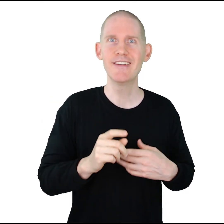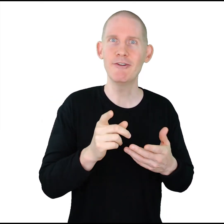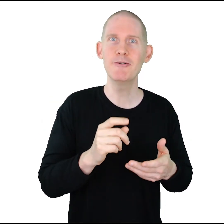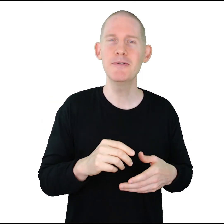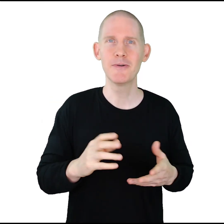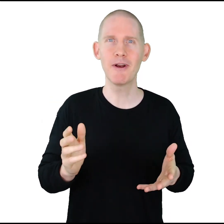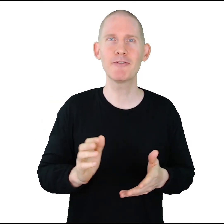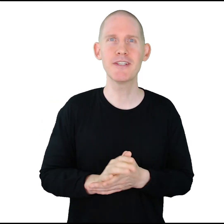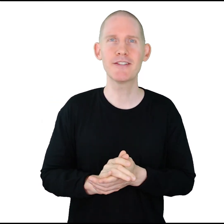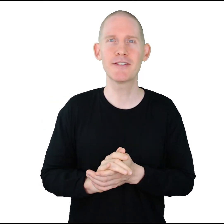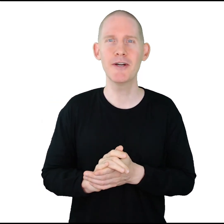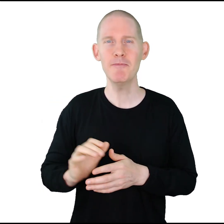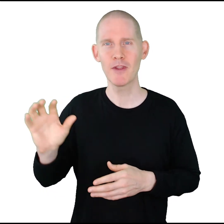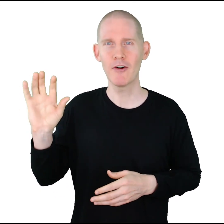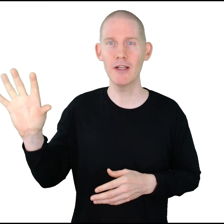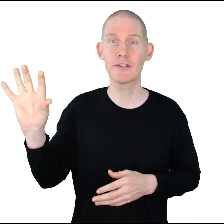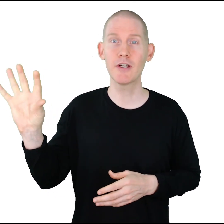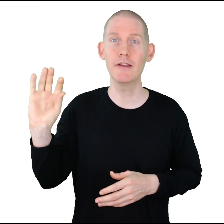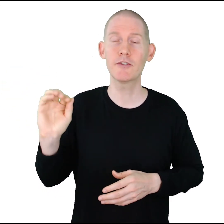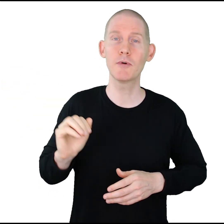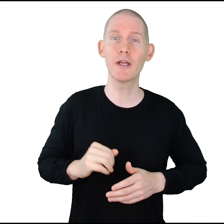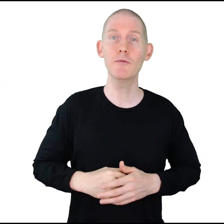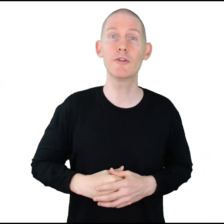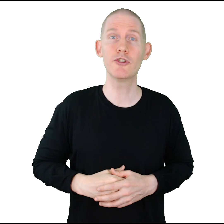you, whatever's necessary. All let's sign this one again with she.